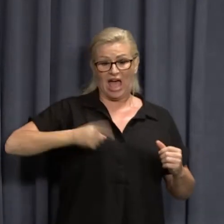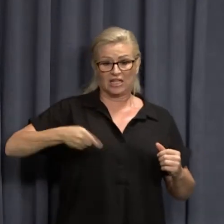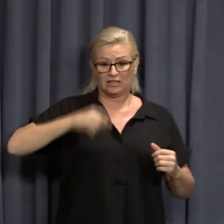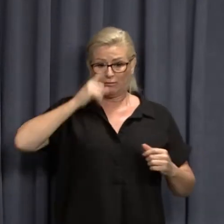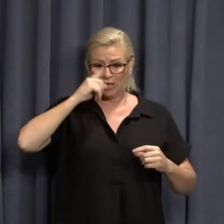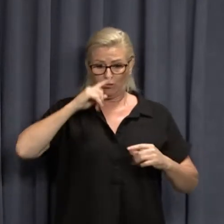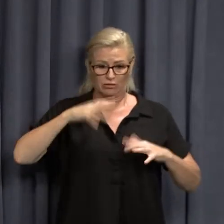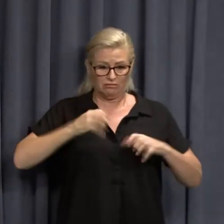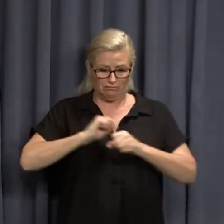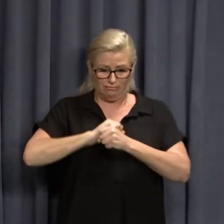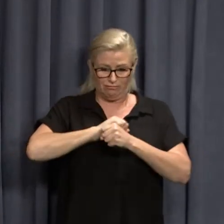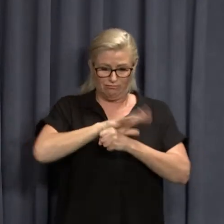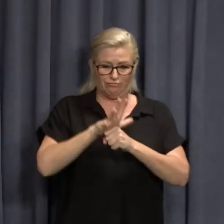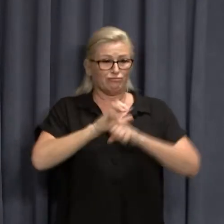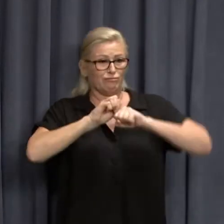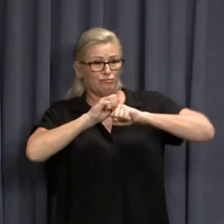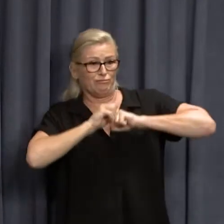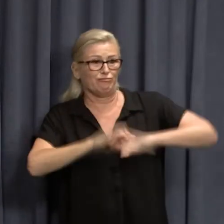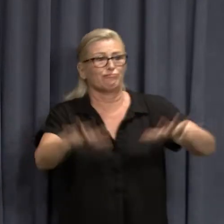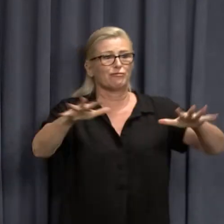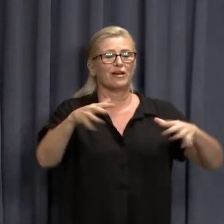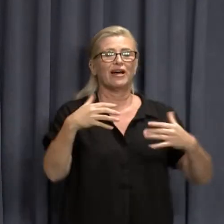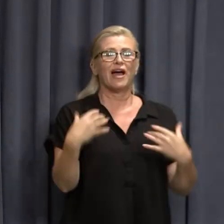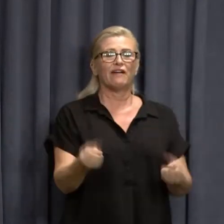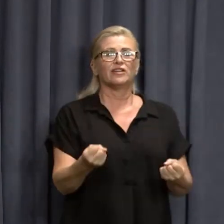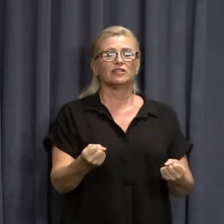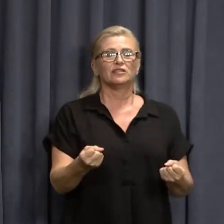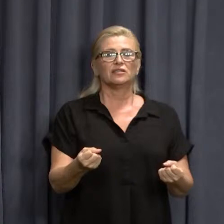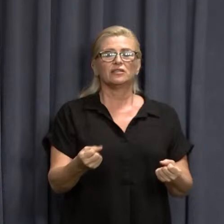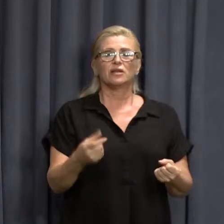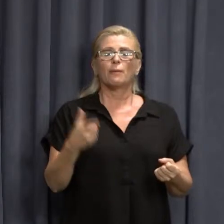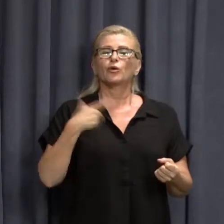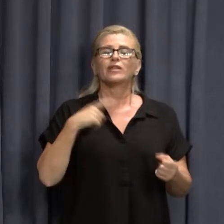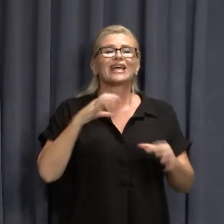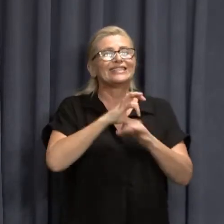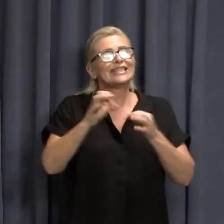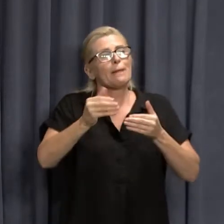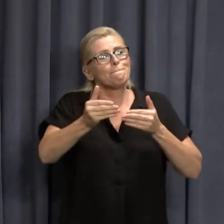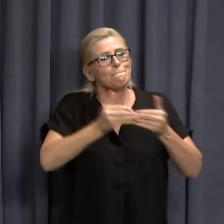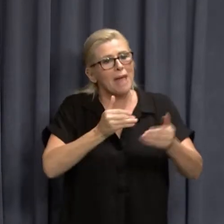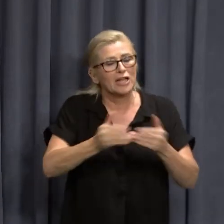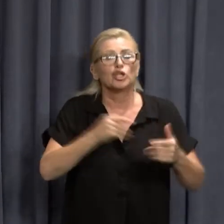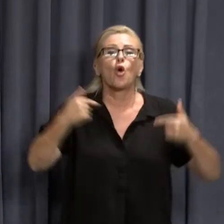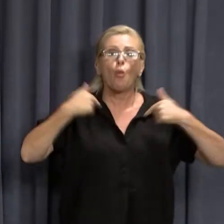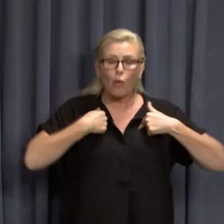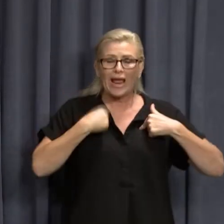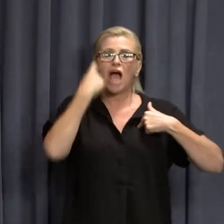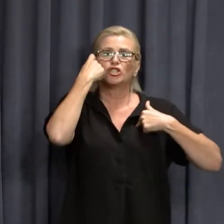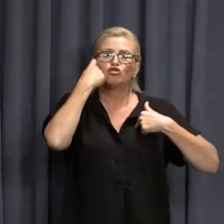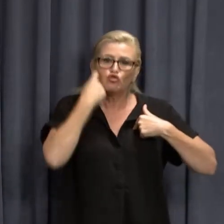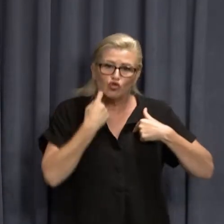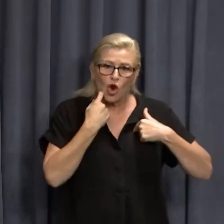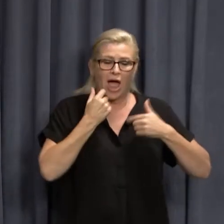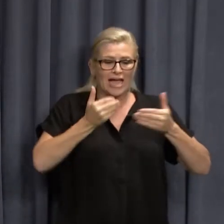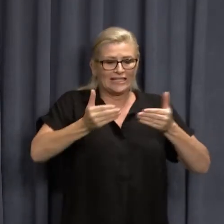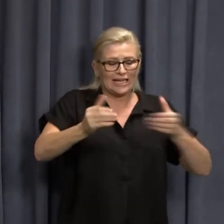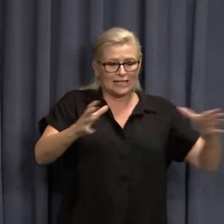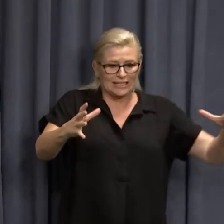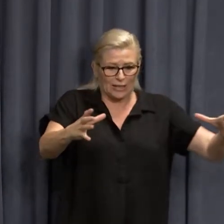you know, many thousands of cases a day, uh, uh, because they didn't manage it in the way that we're managing. So we're trying to